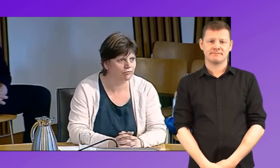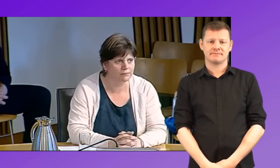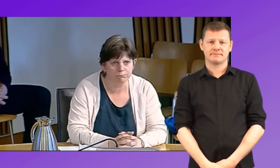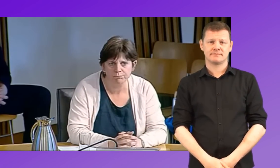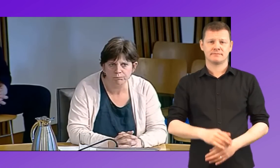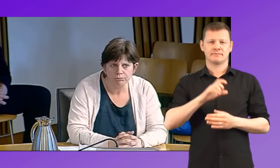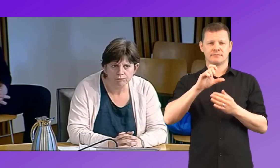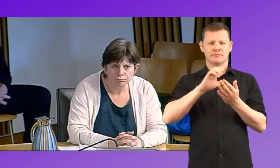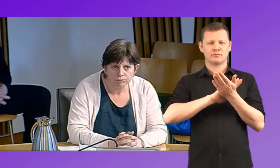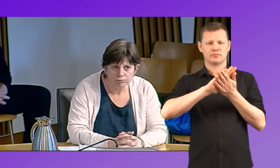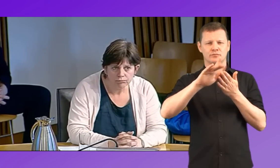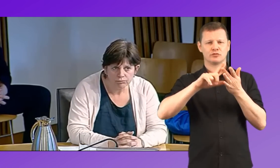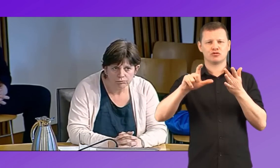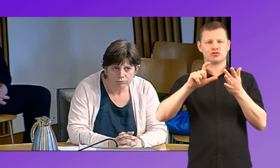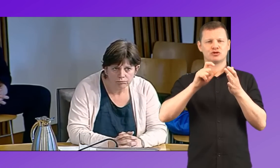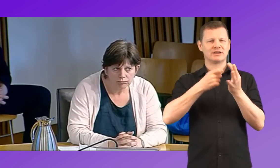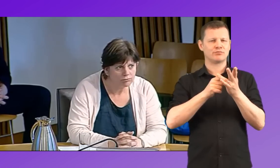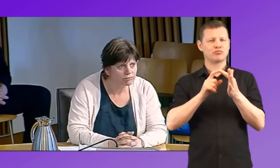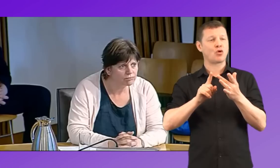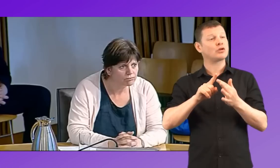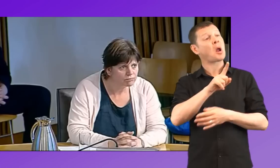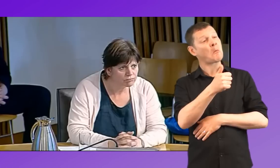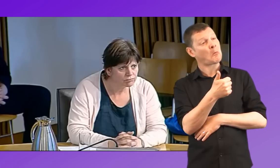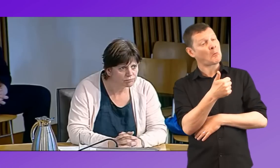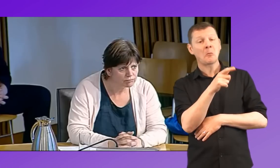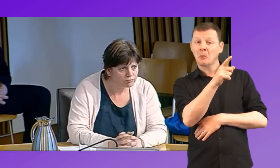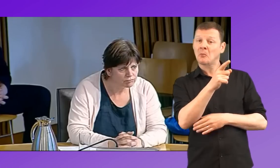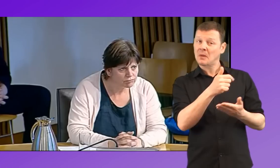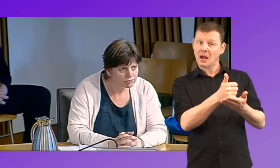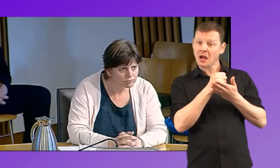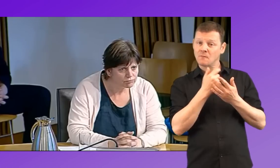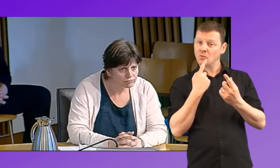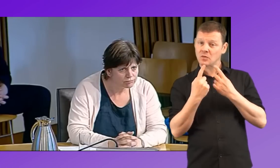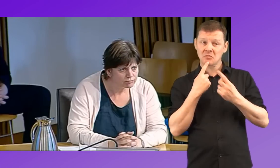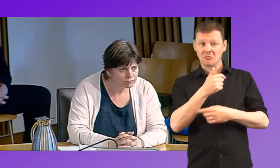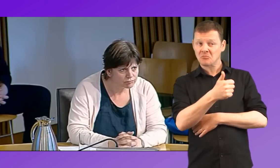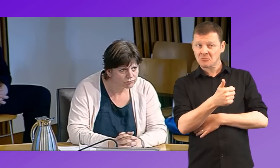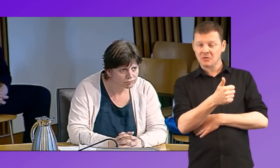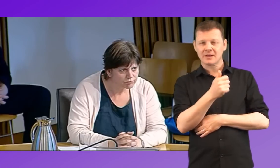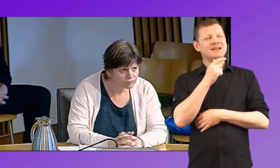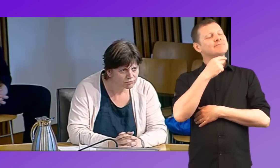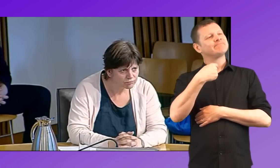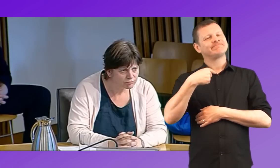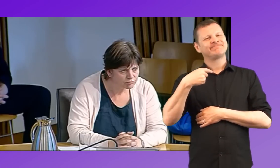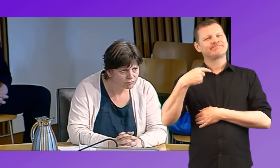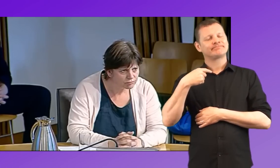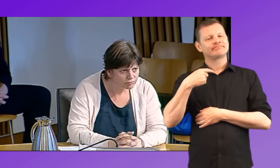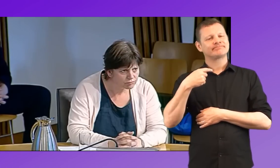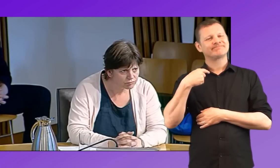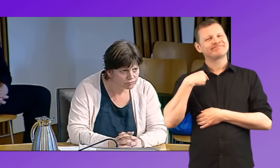May I ask in terms of, that's very helpful. Um, um, what's, I suppose the most important